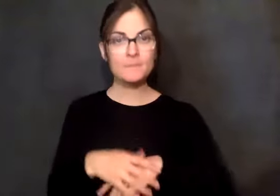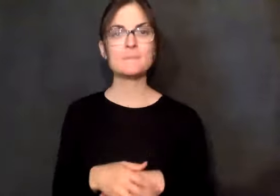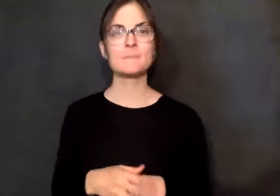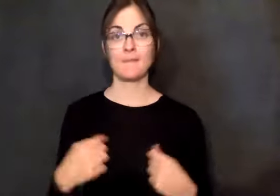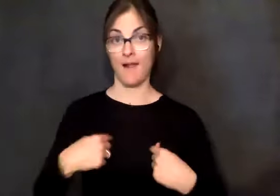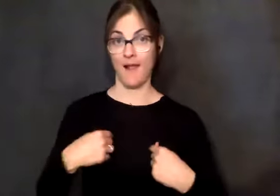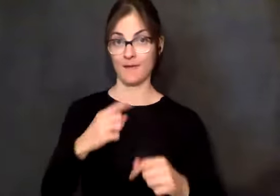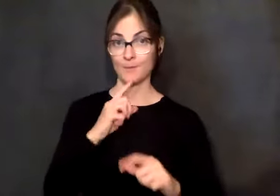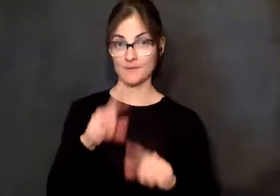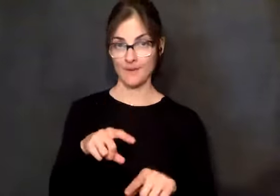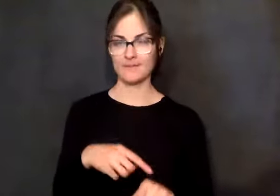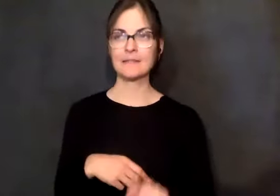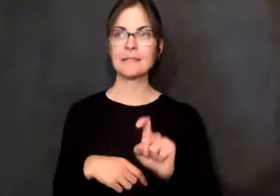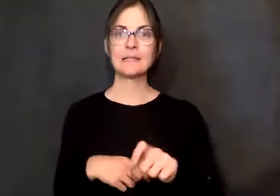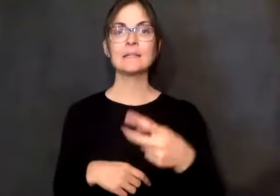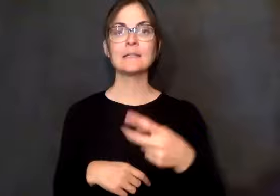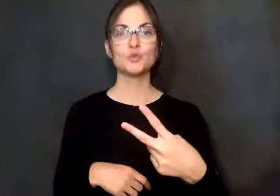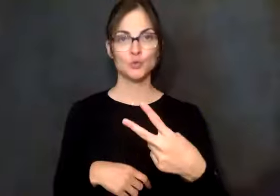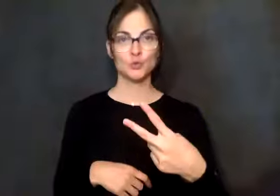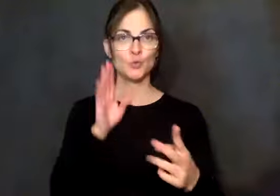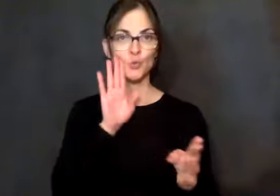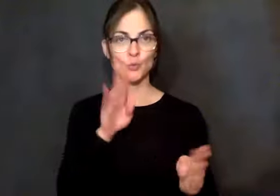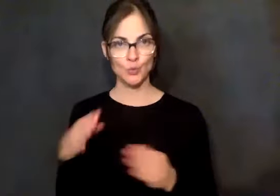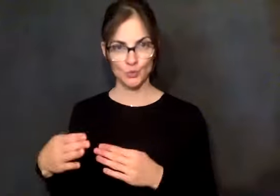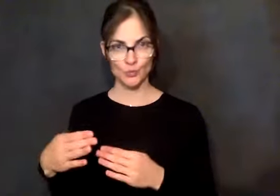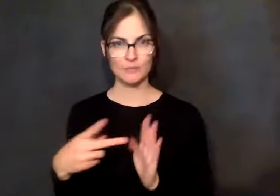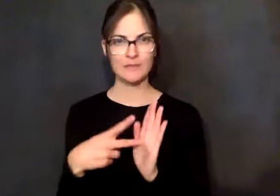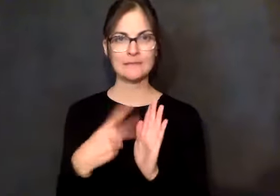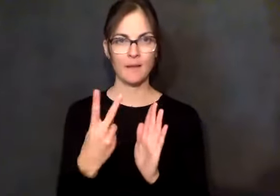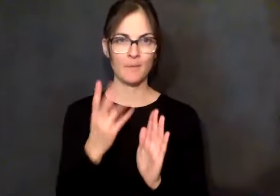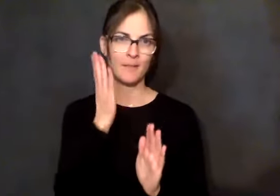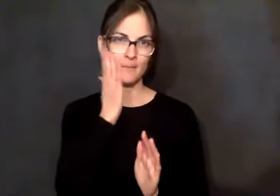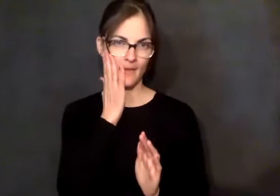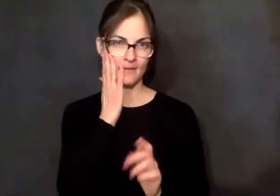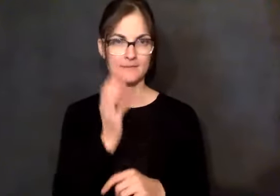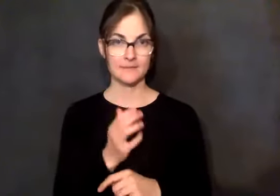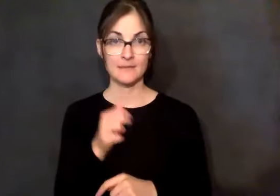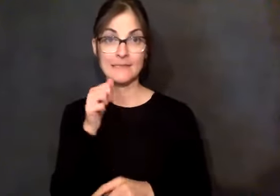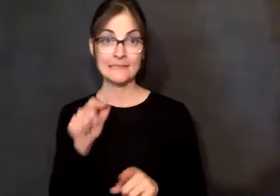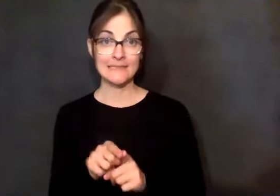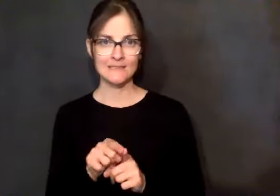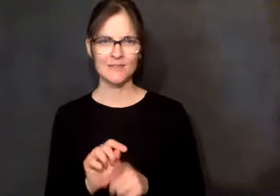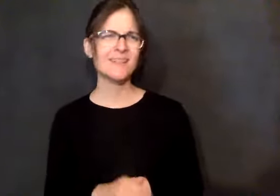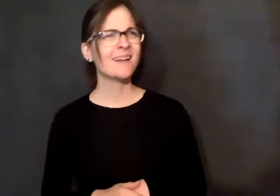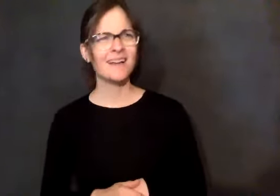we need two rooms. We need two rooms with double beds.